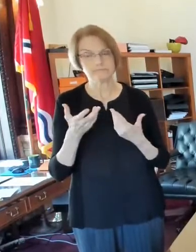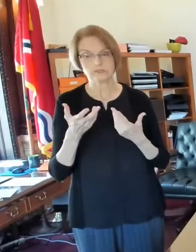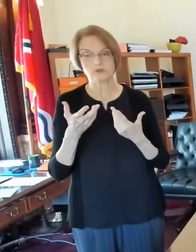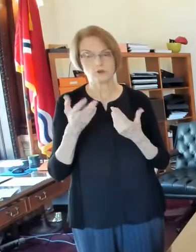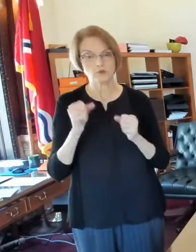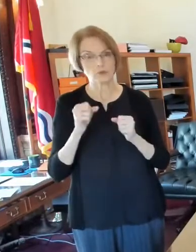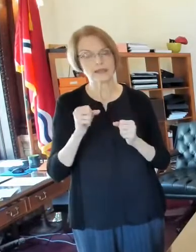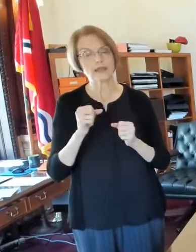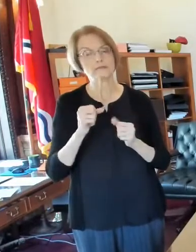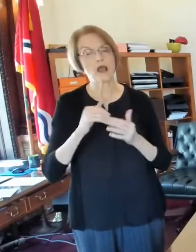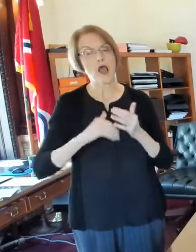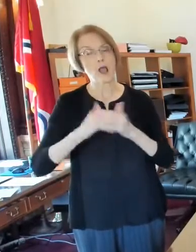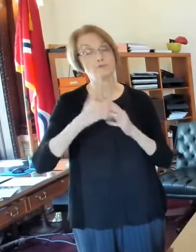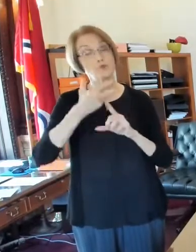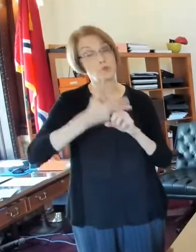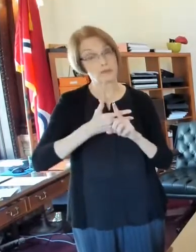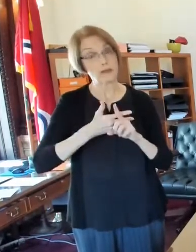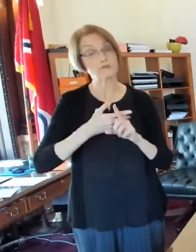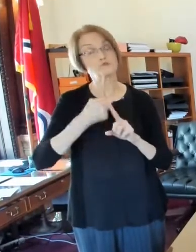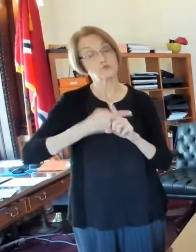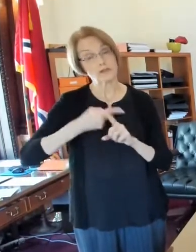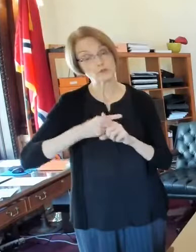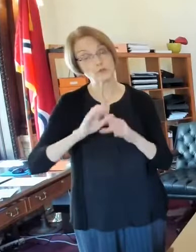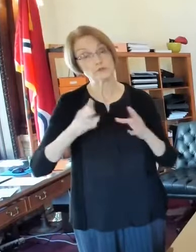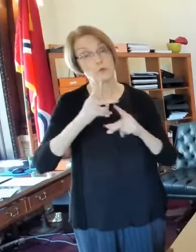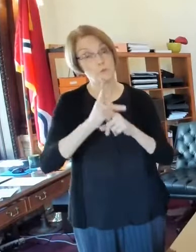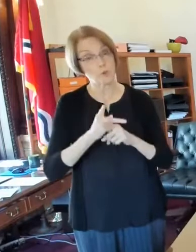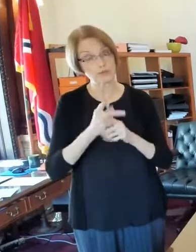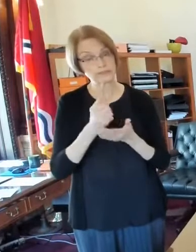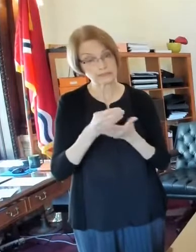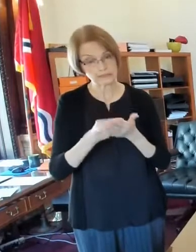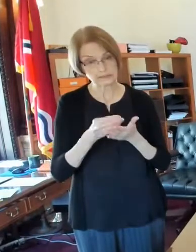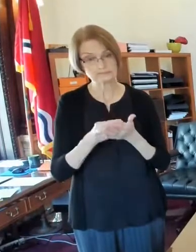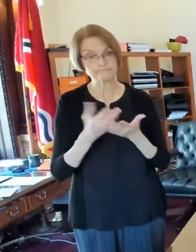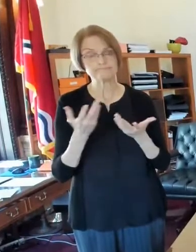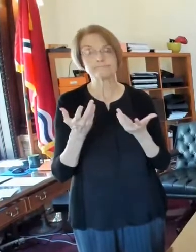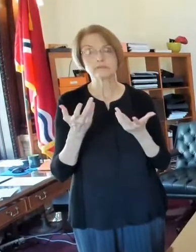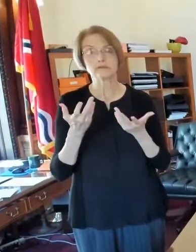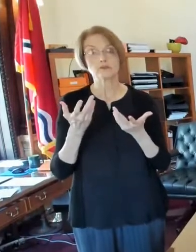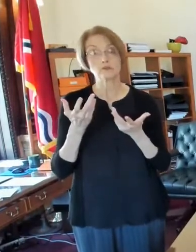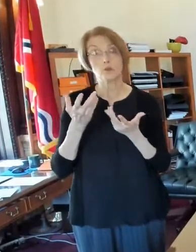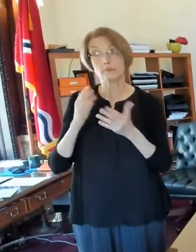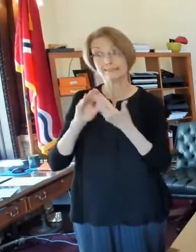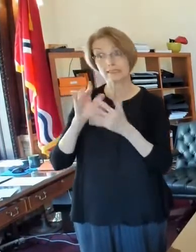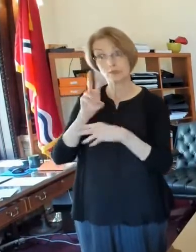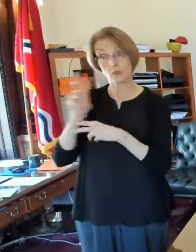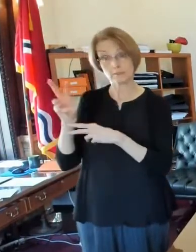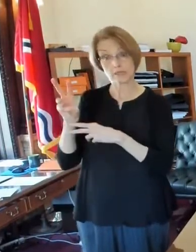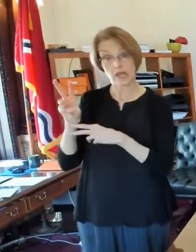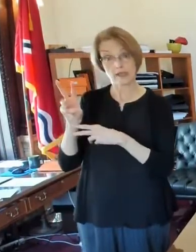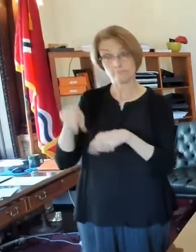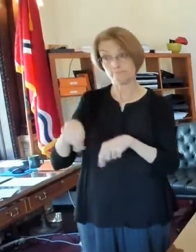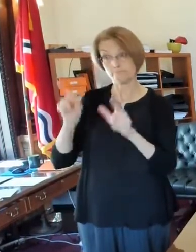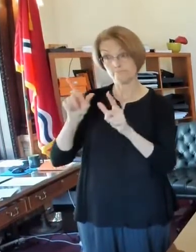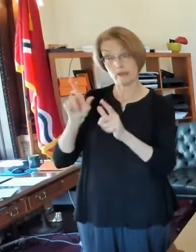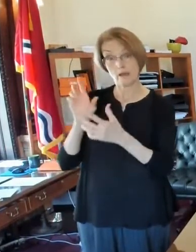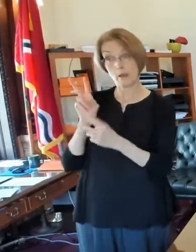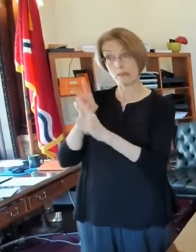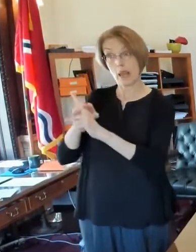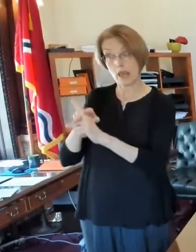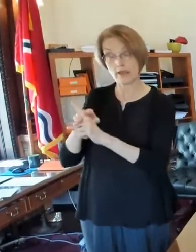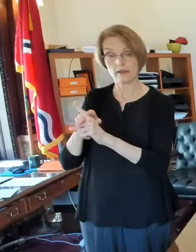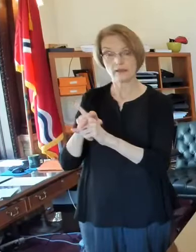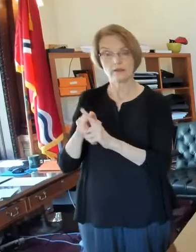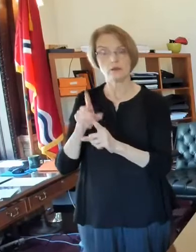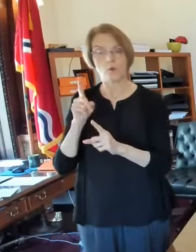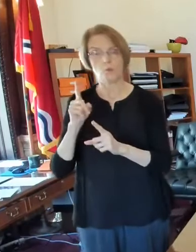You apply online, go on the city's website, you can apply. Um, one of our partners, our not